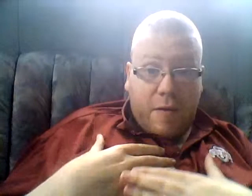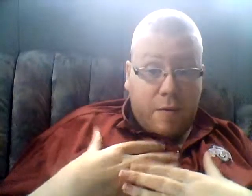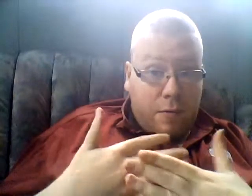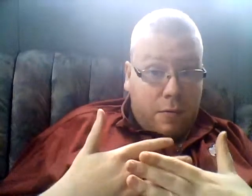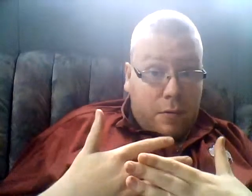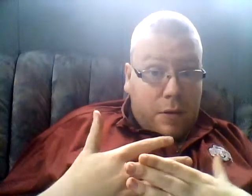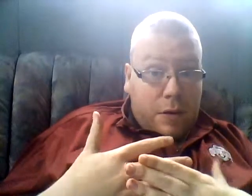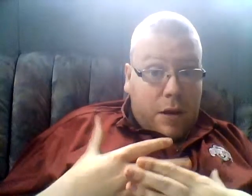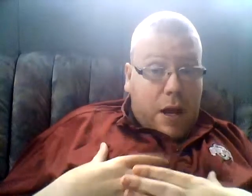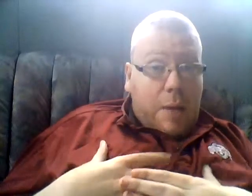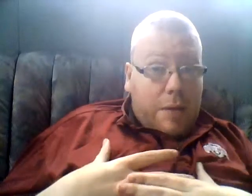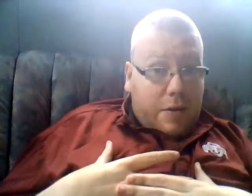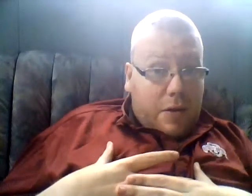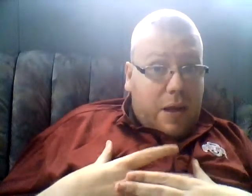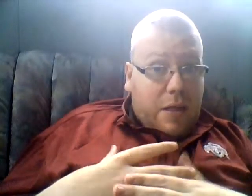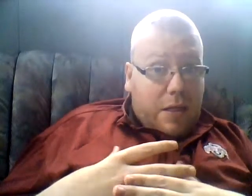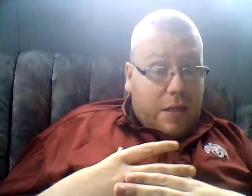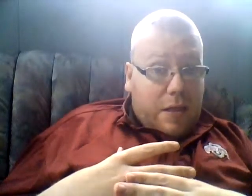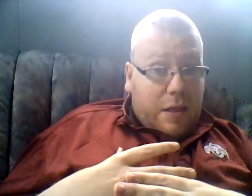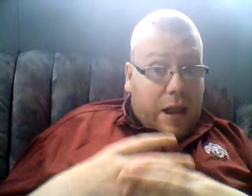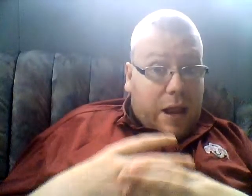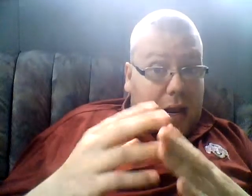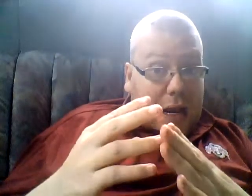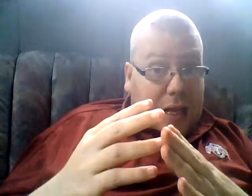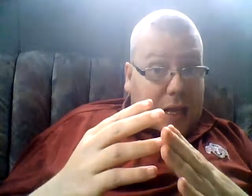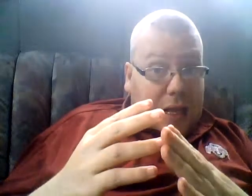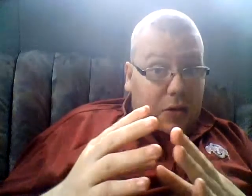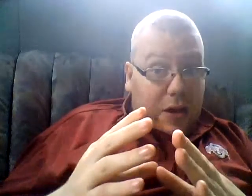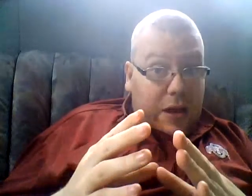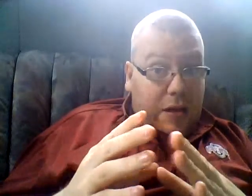I'm concerned that your kids